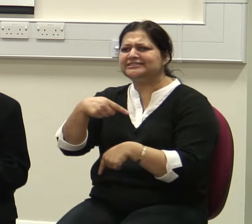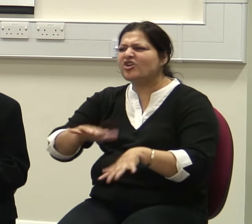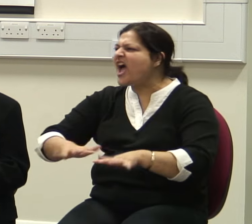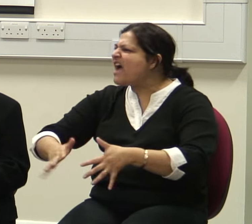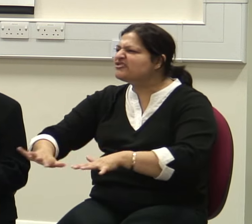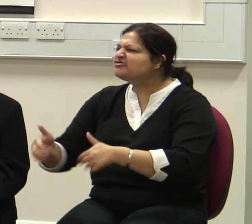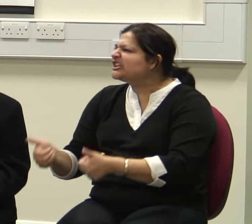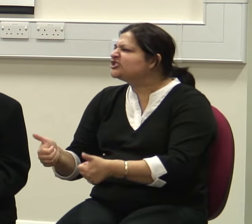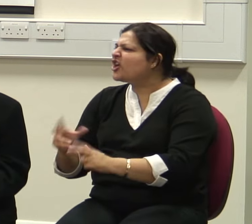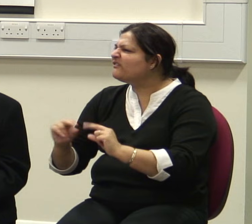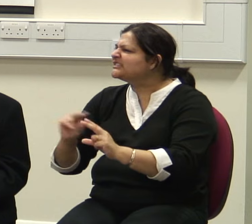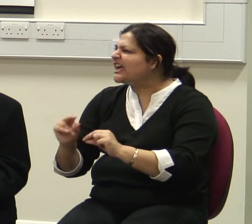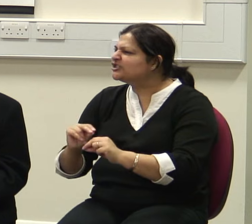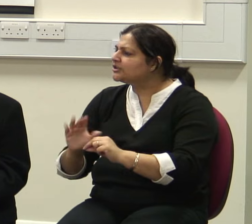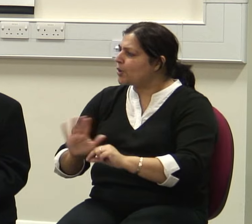about mental illness.